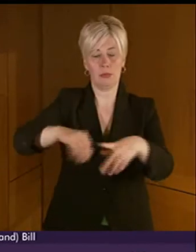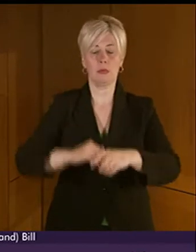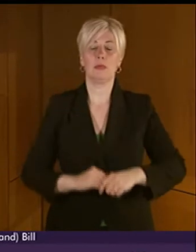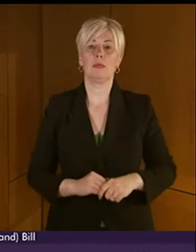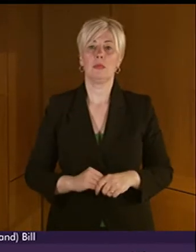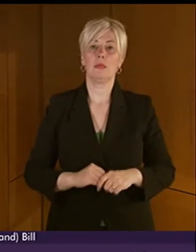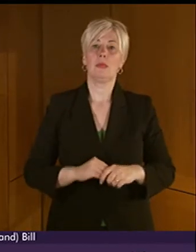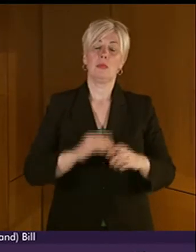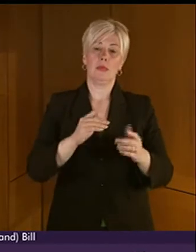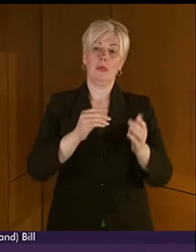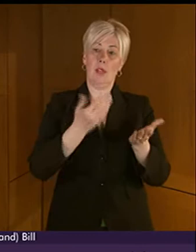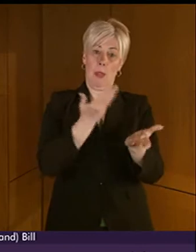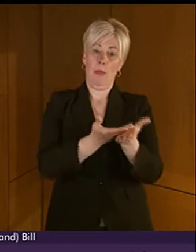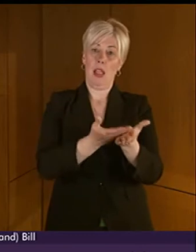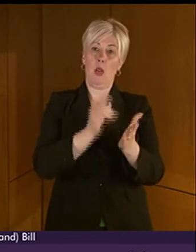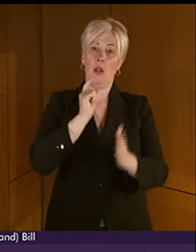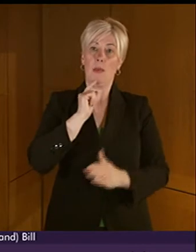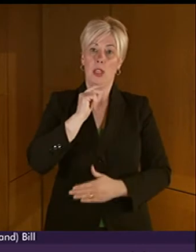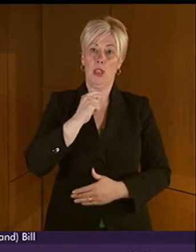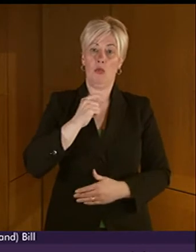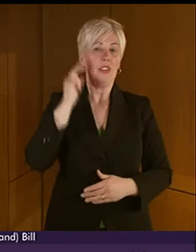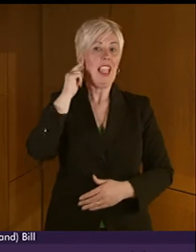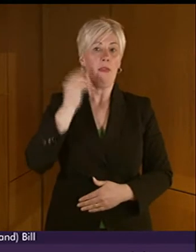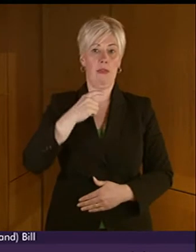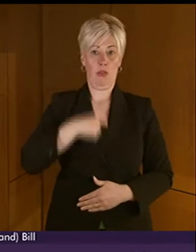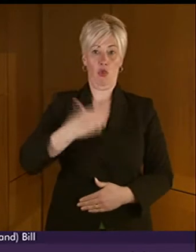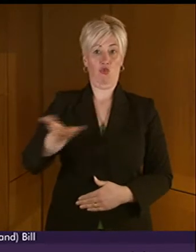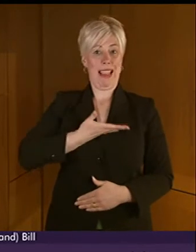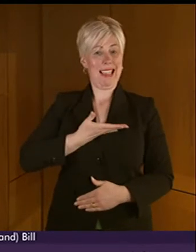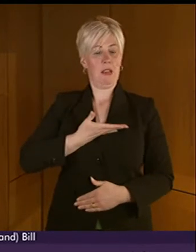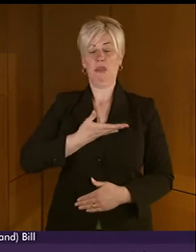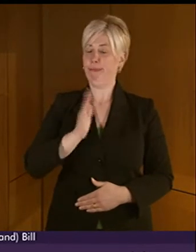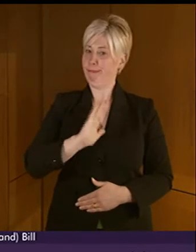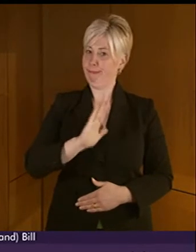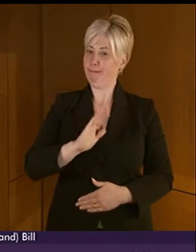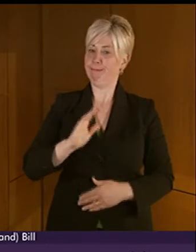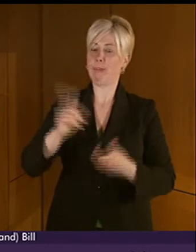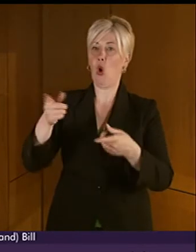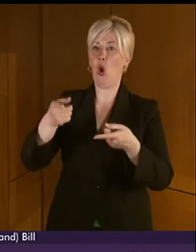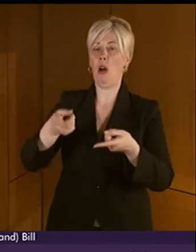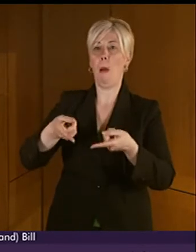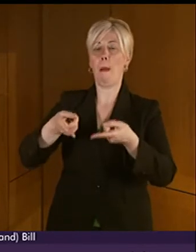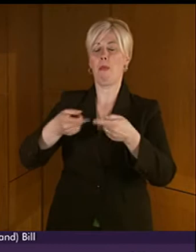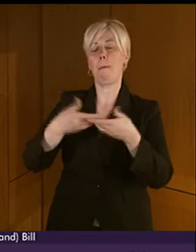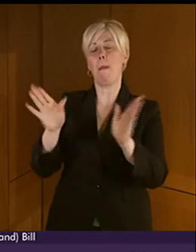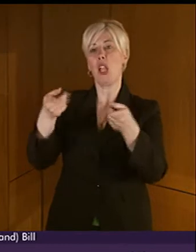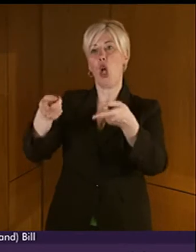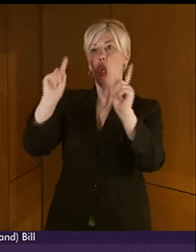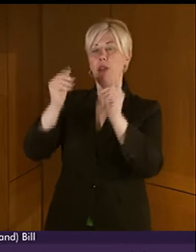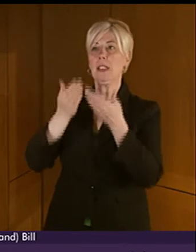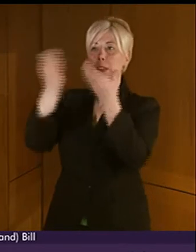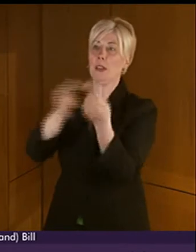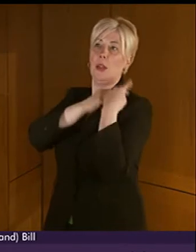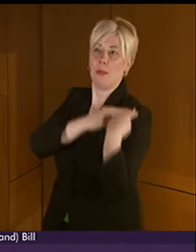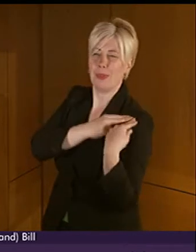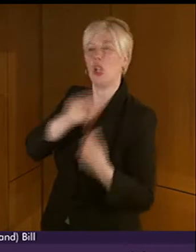BSL users any rights or impose service obligations on authorities. As such, the